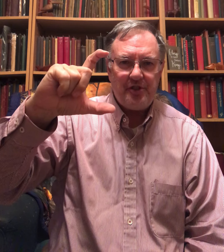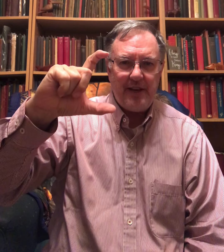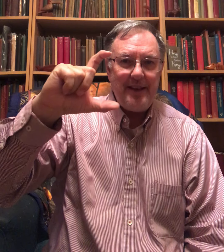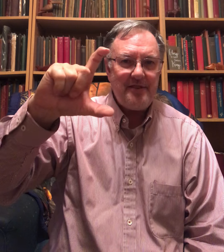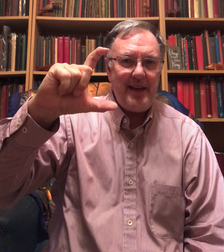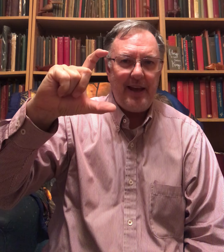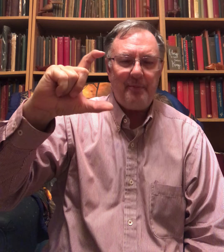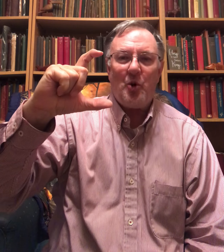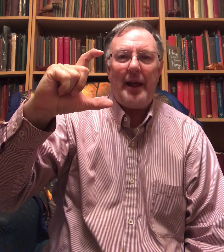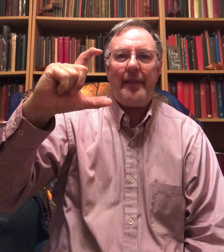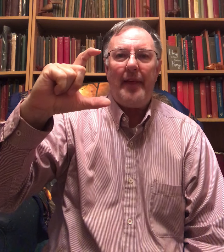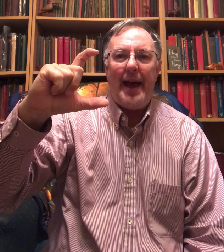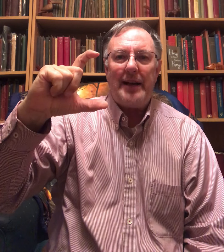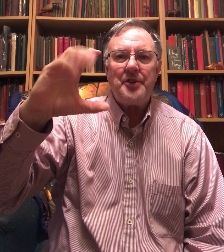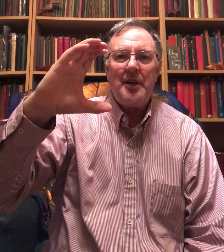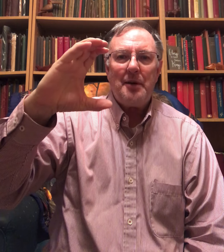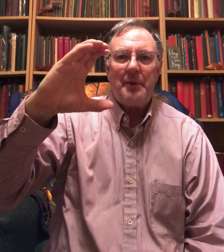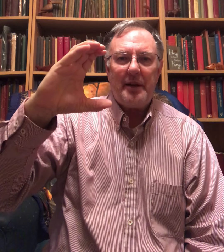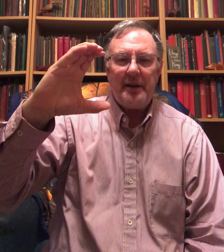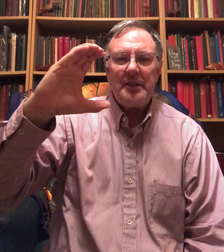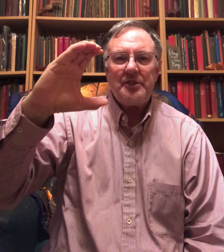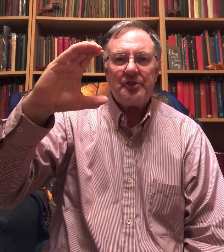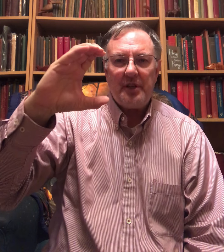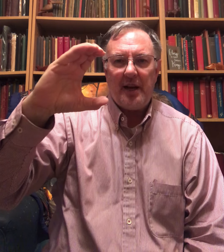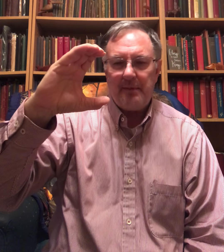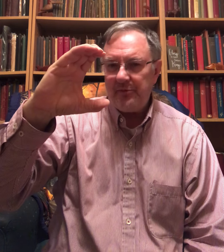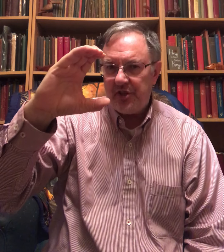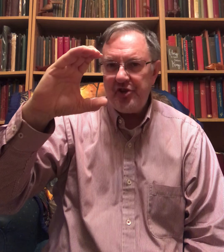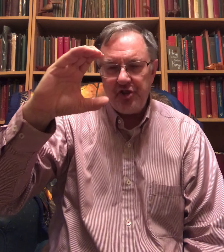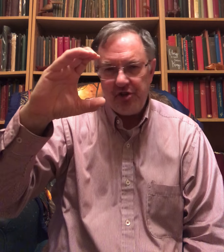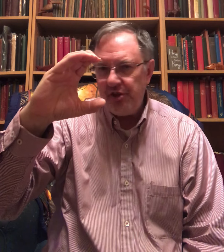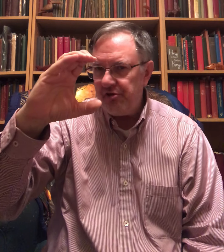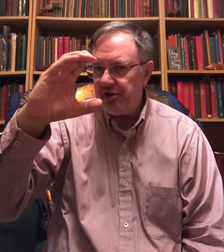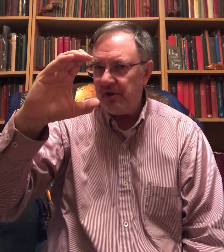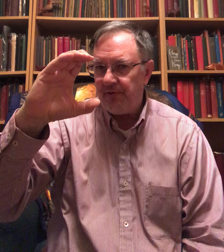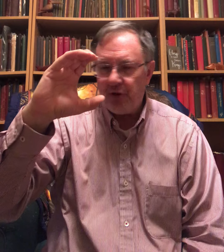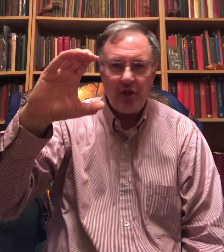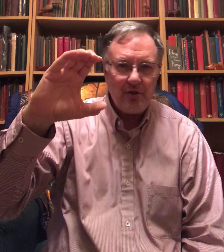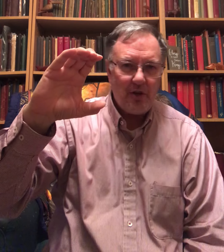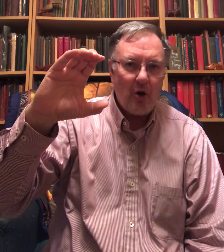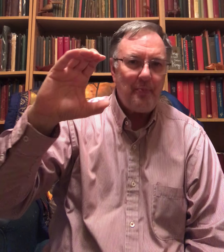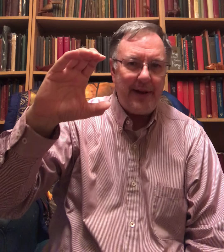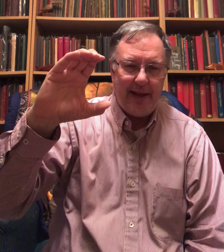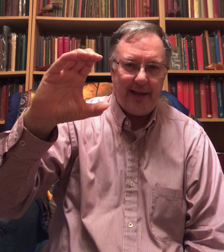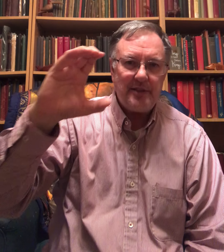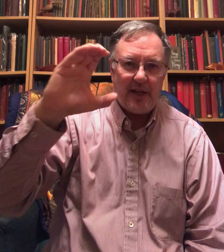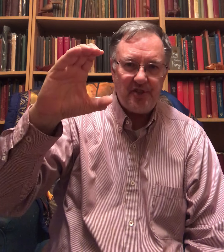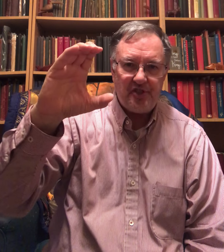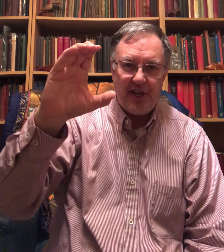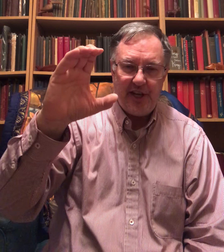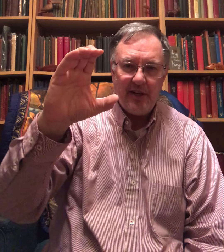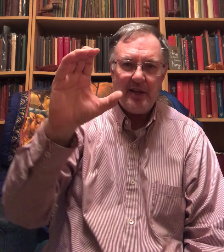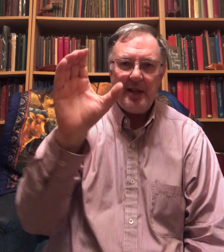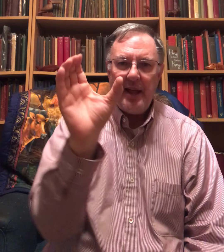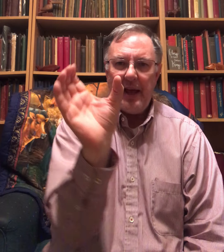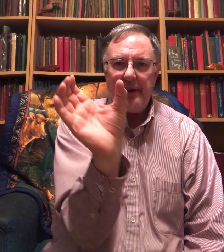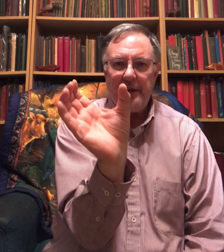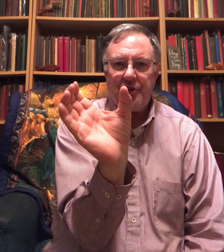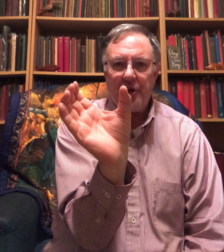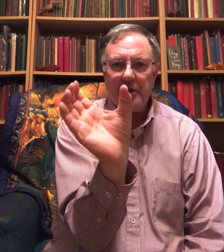see a C hand more like that, but I'm teaching you to use your full open hand, a C, and then turn